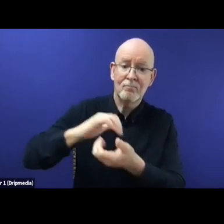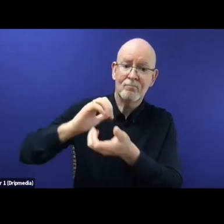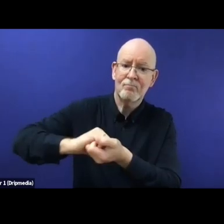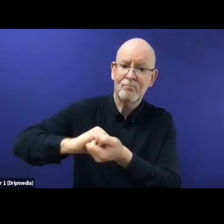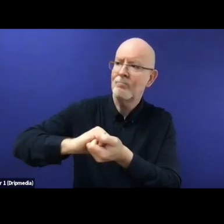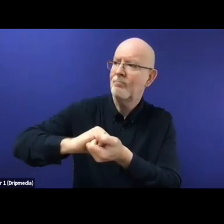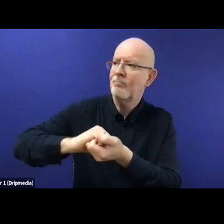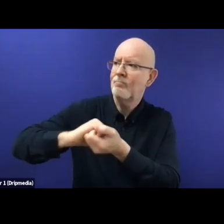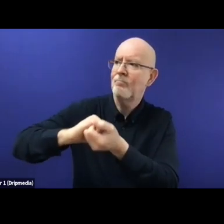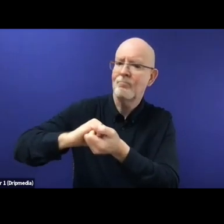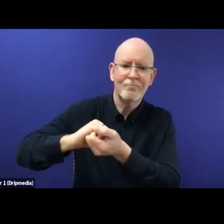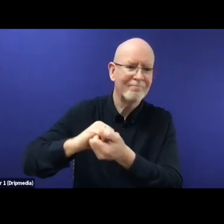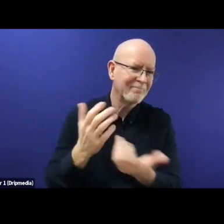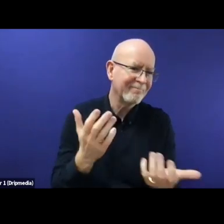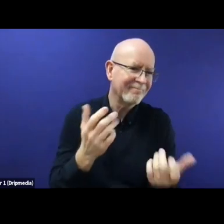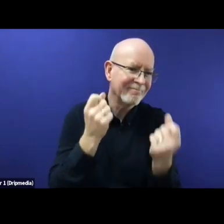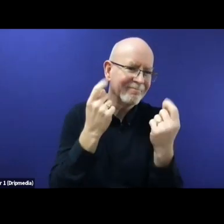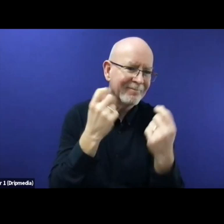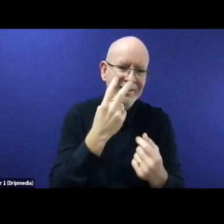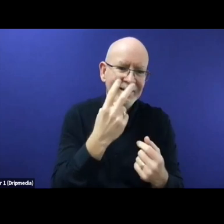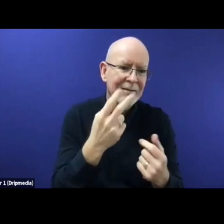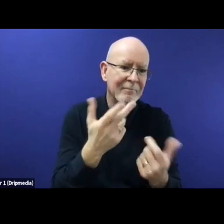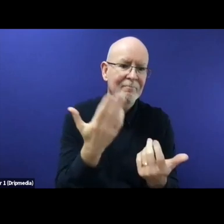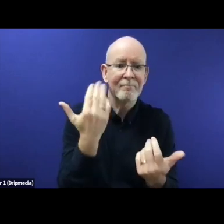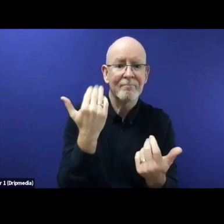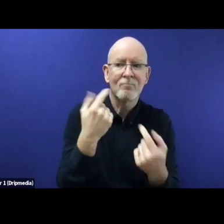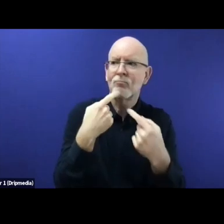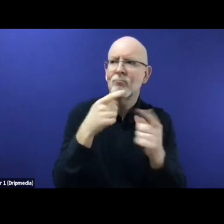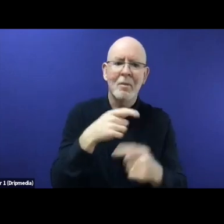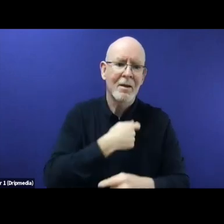will accept some elements of solidarity, as Rosemary mentioned.